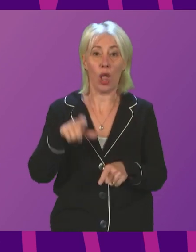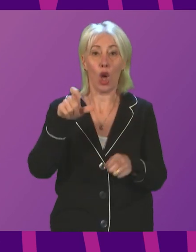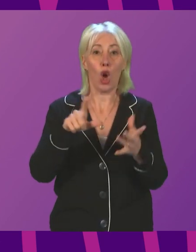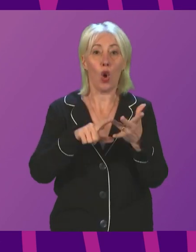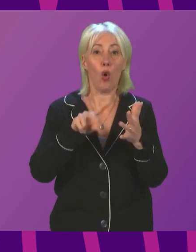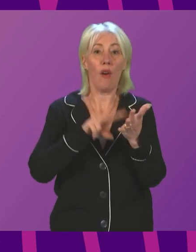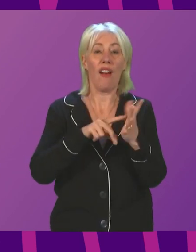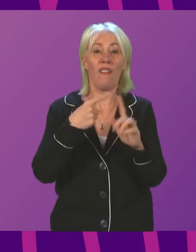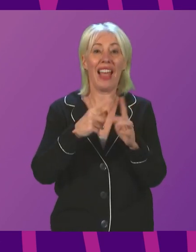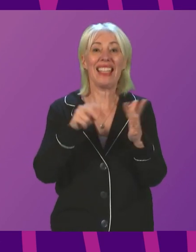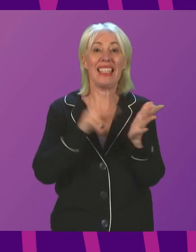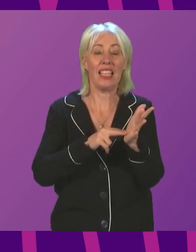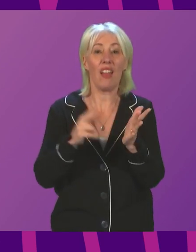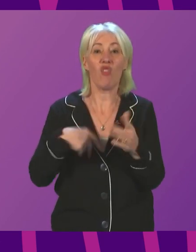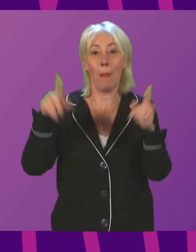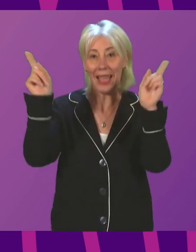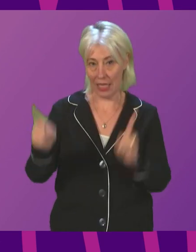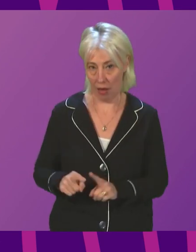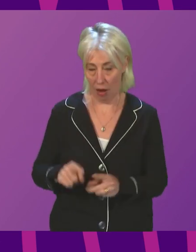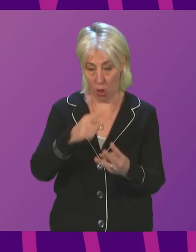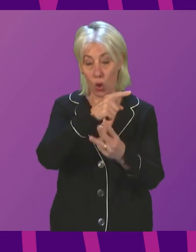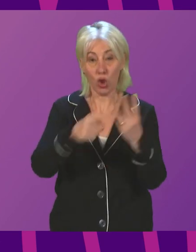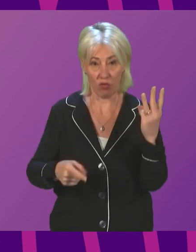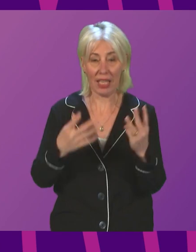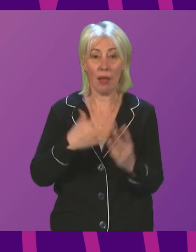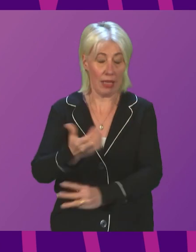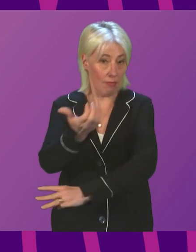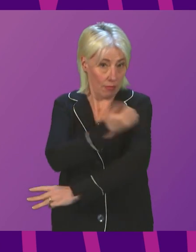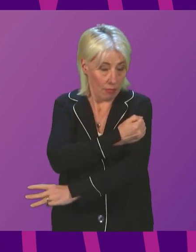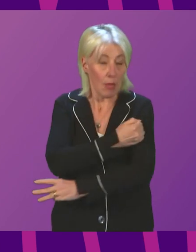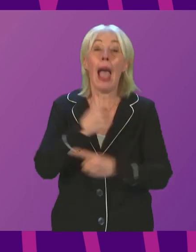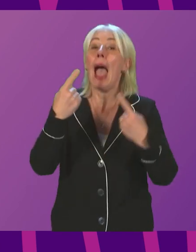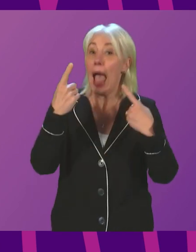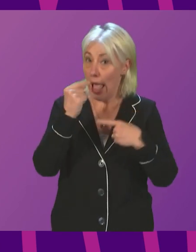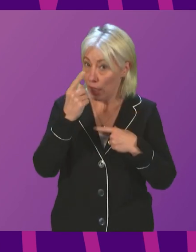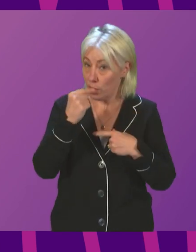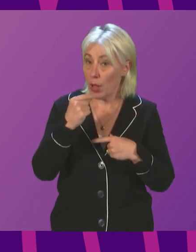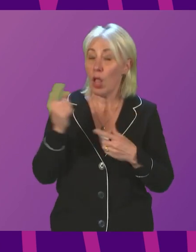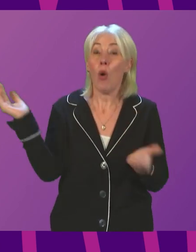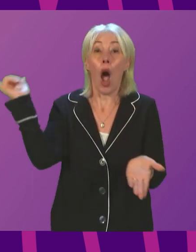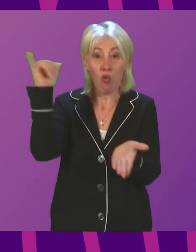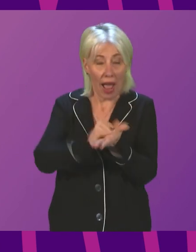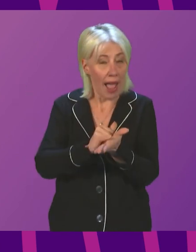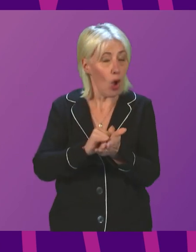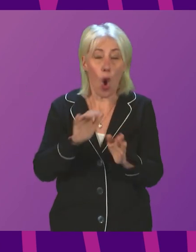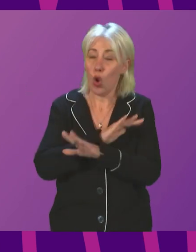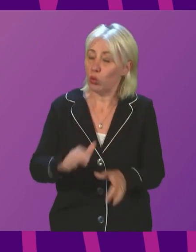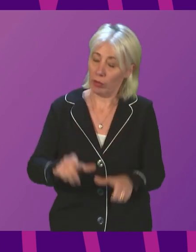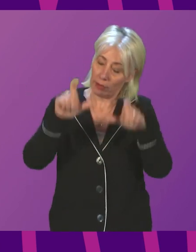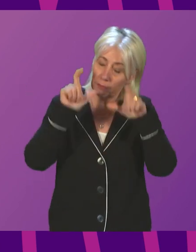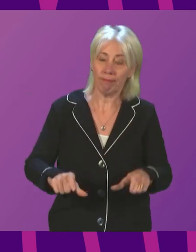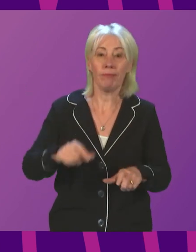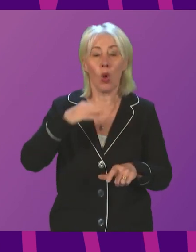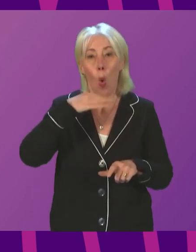in India. Travellers who have been vaccinated with these products will be eligible for quarantine-free travel if they have a